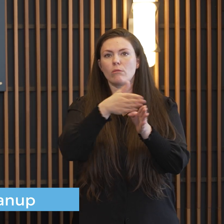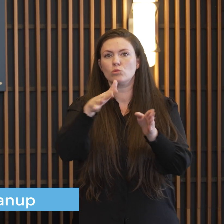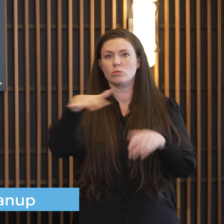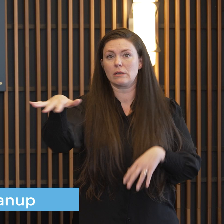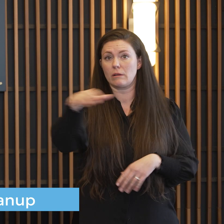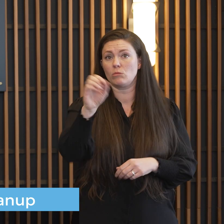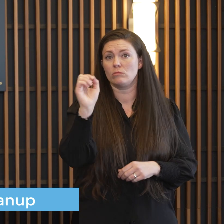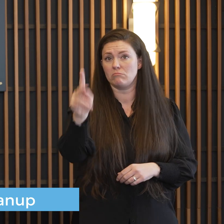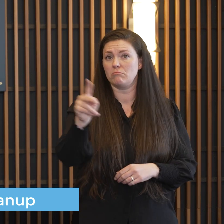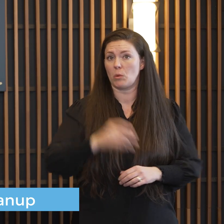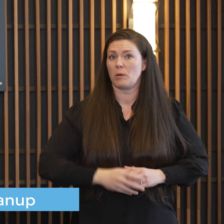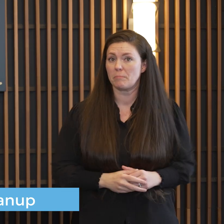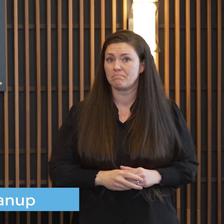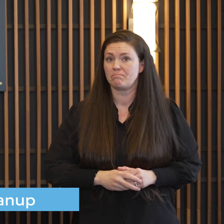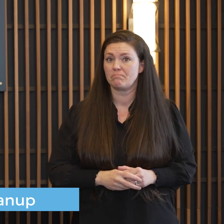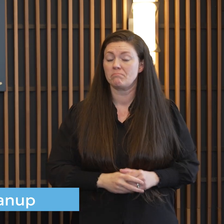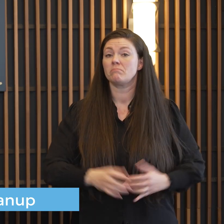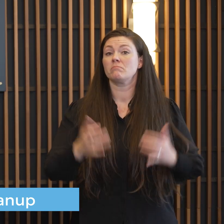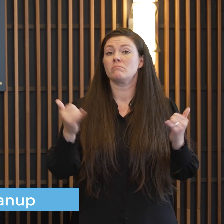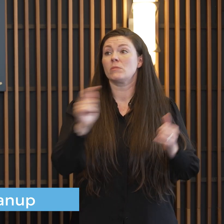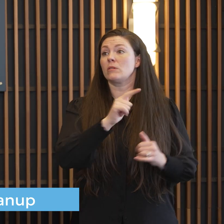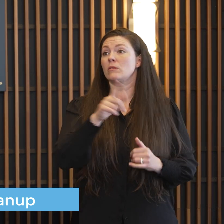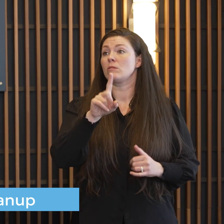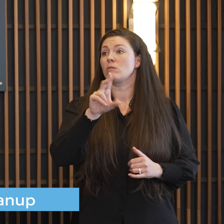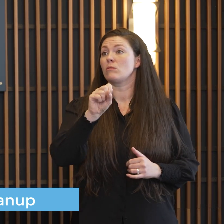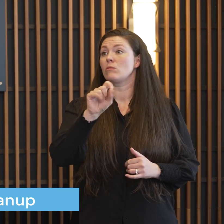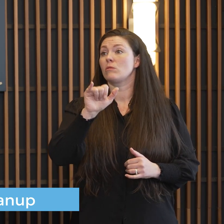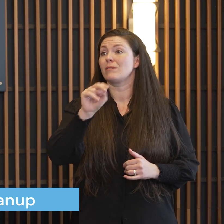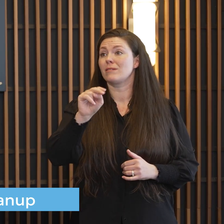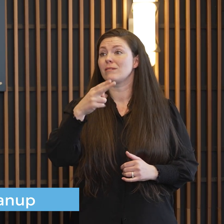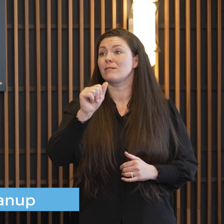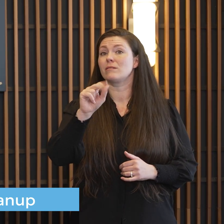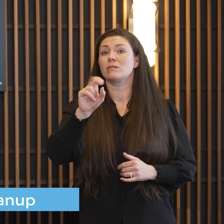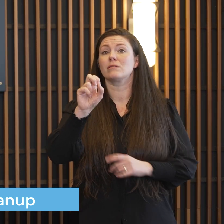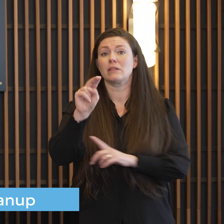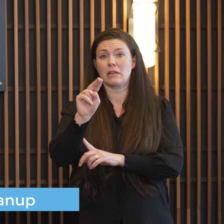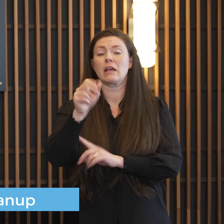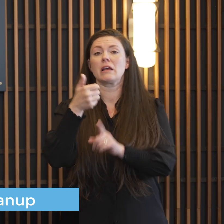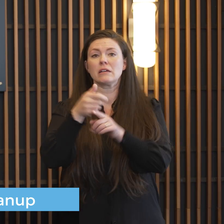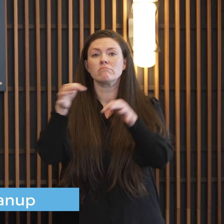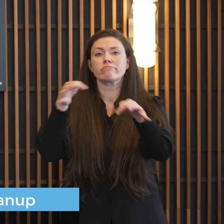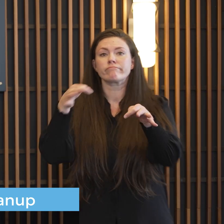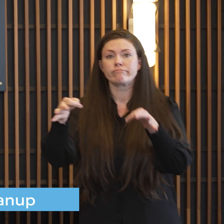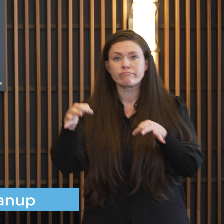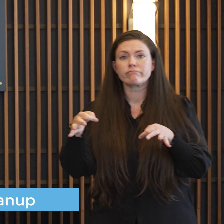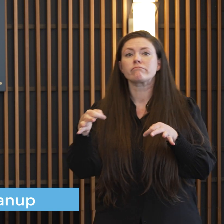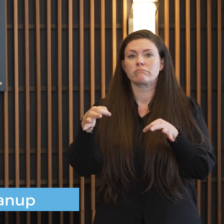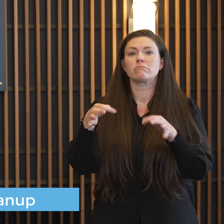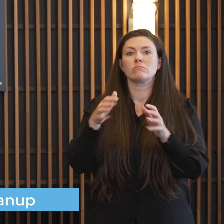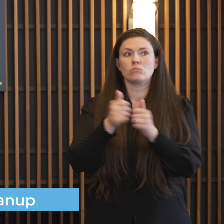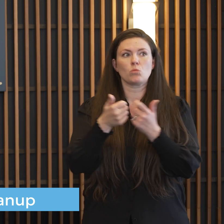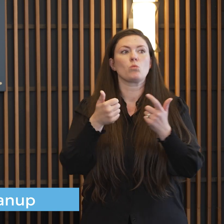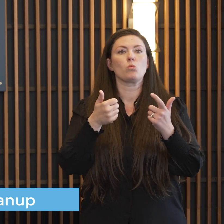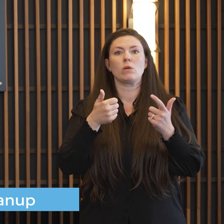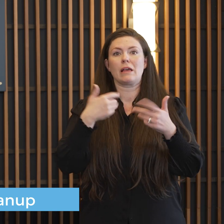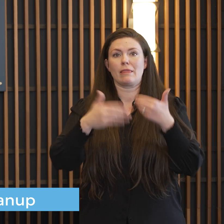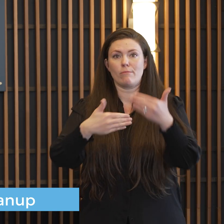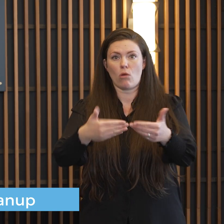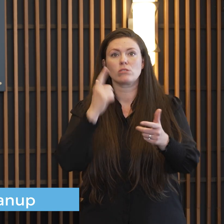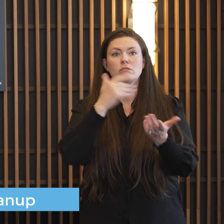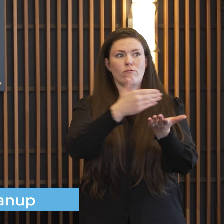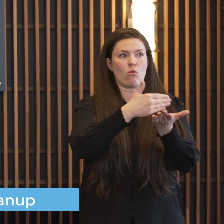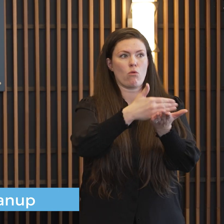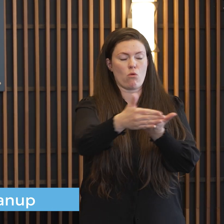process from this one so I'm going to turn over to Dustin Hanson who's going to tell y'all where we're at with the removal process and our